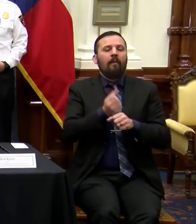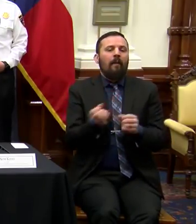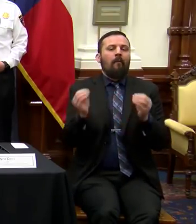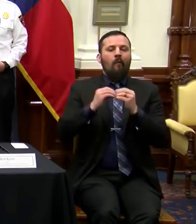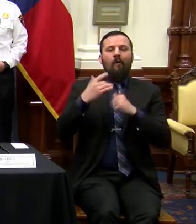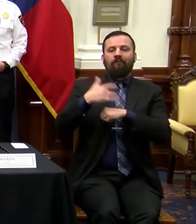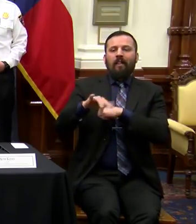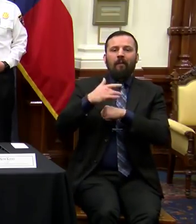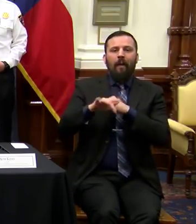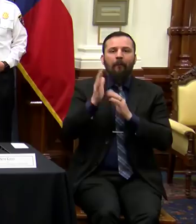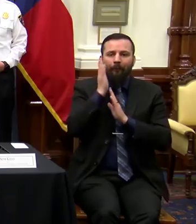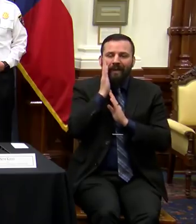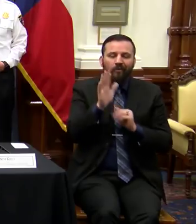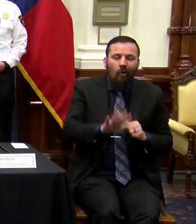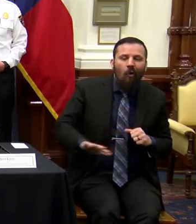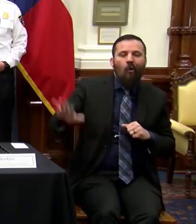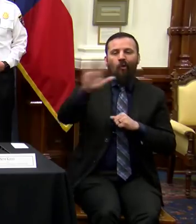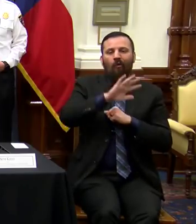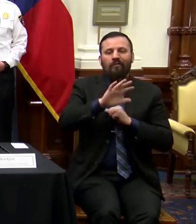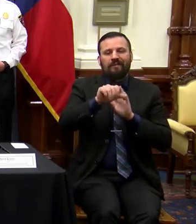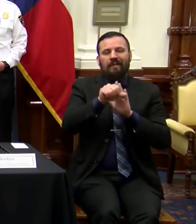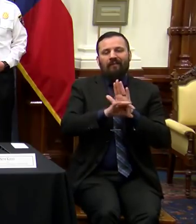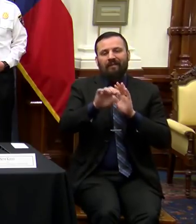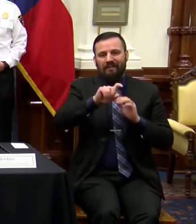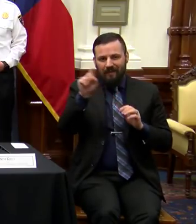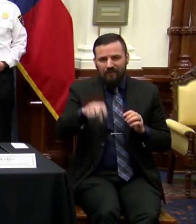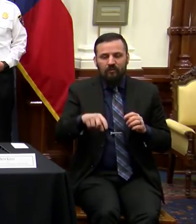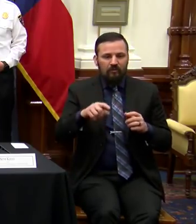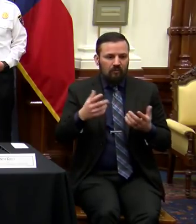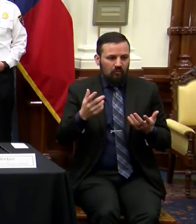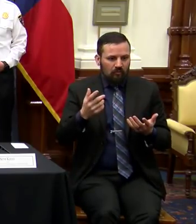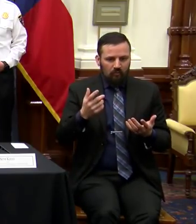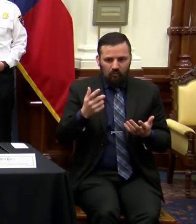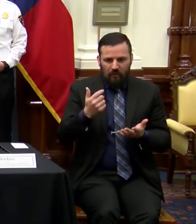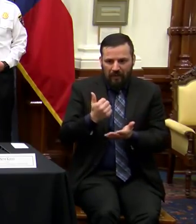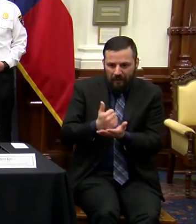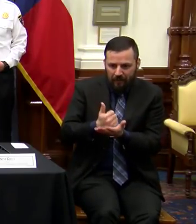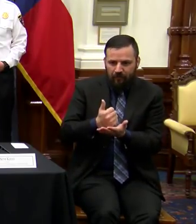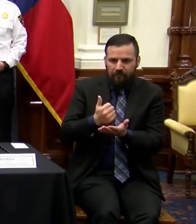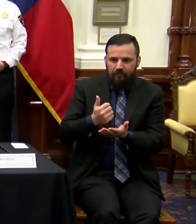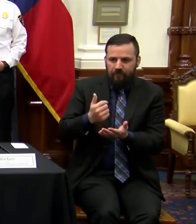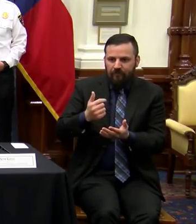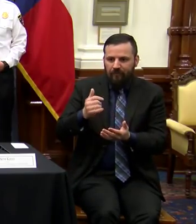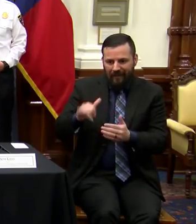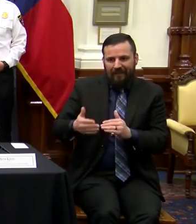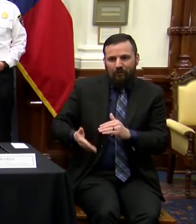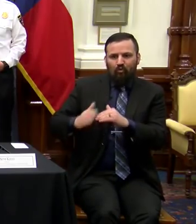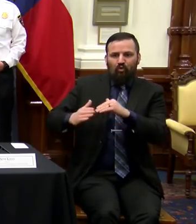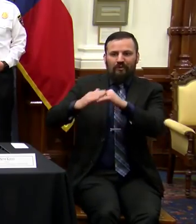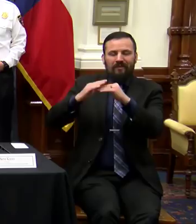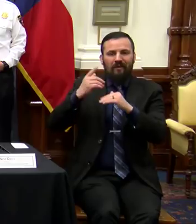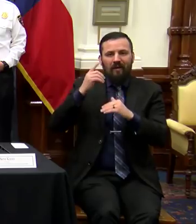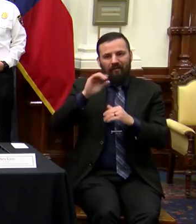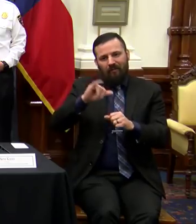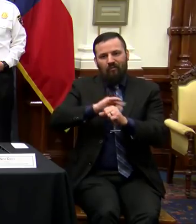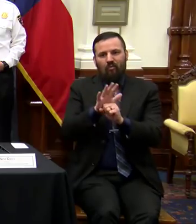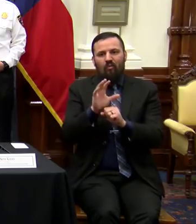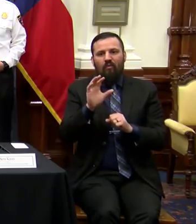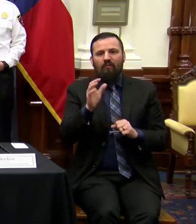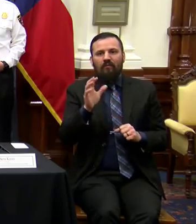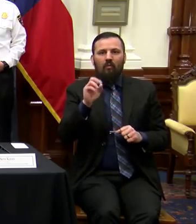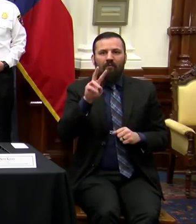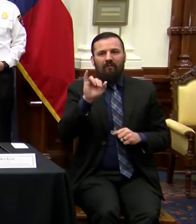hospital beds across the entire state of Texas to be able to treat the potential increase in COVID-19 patients.